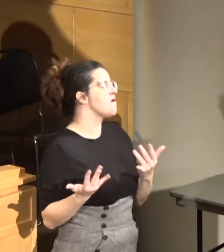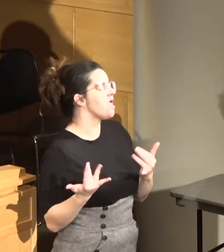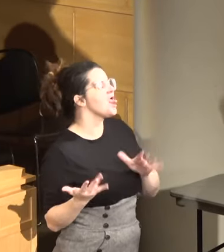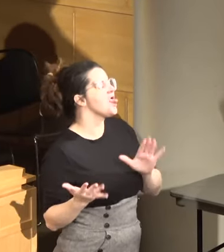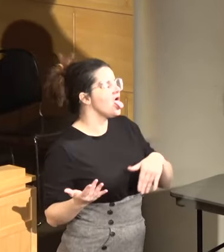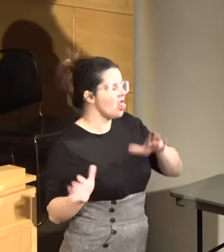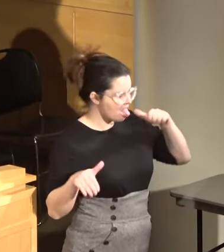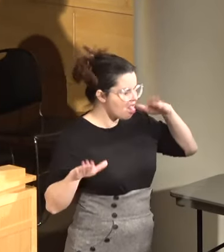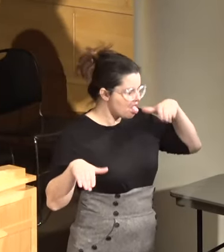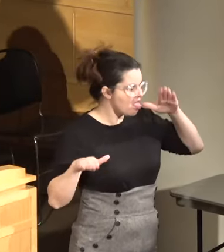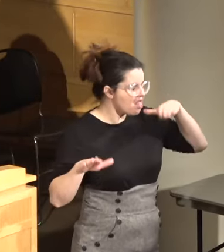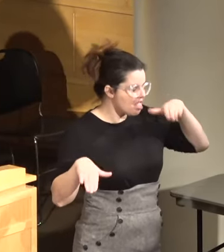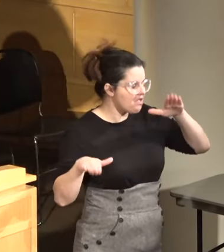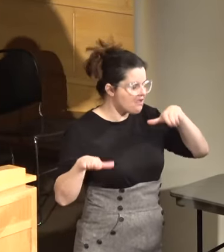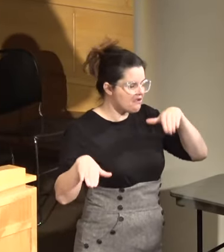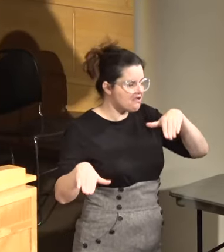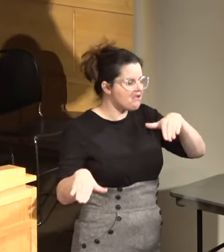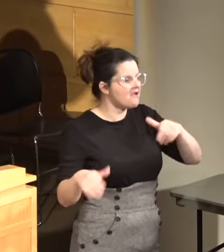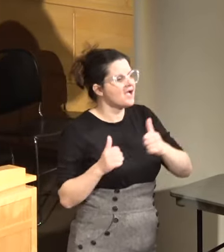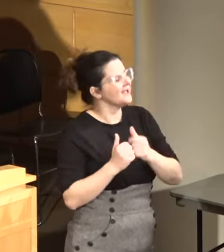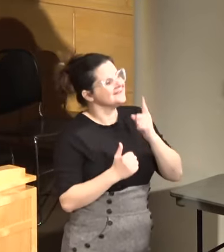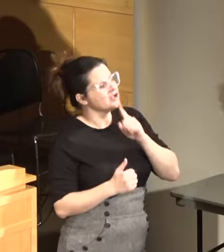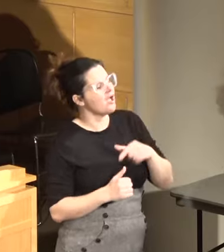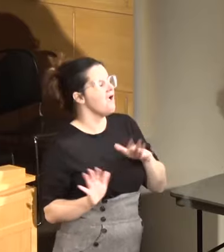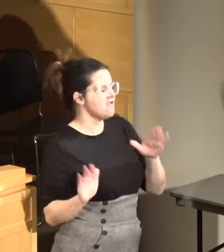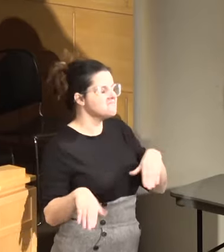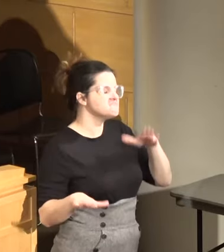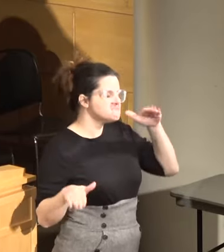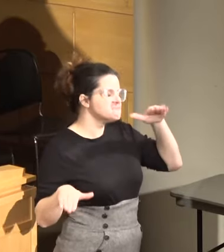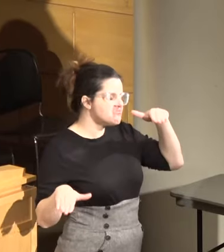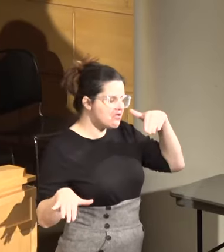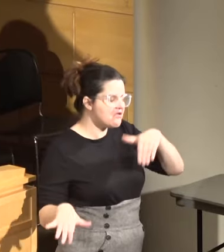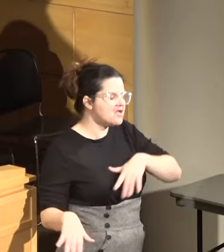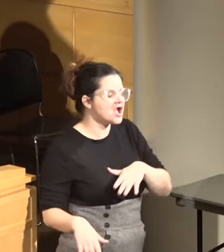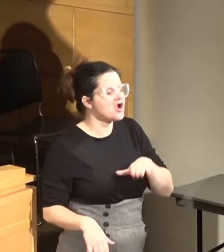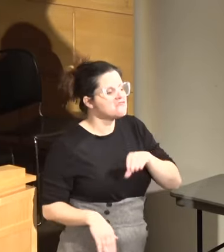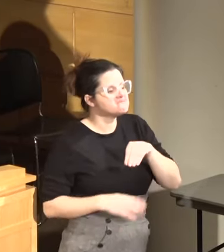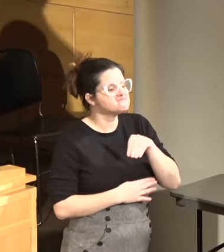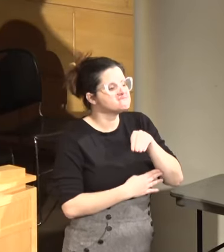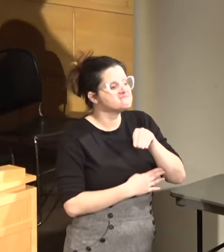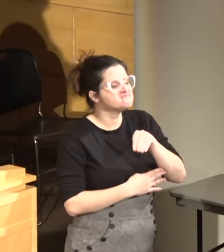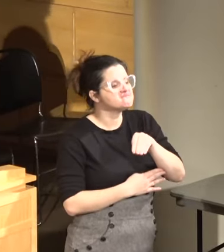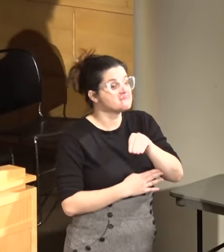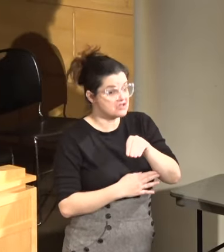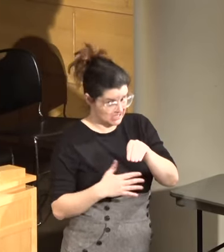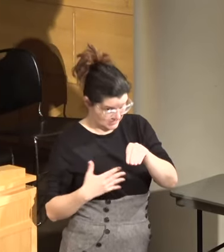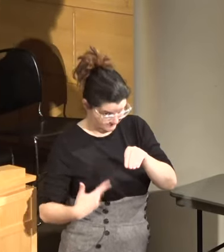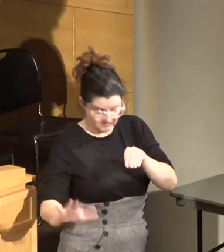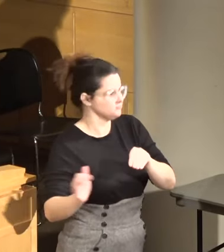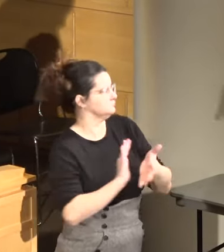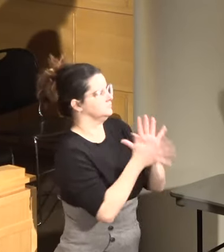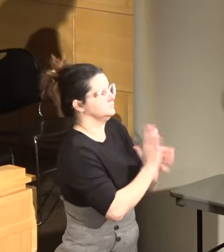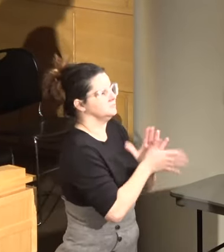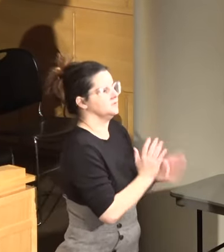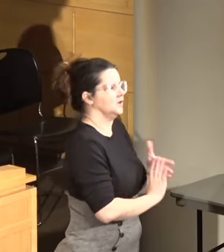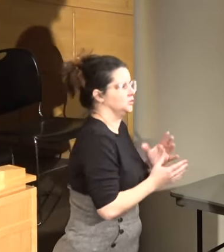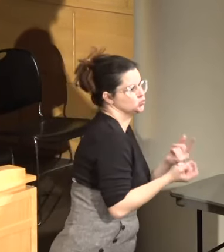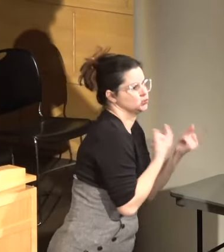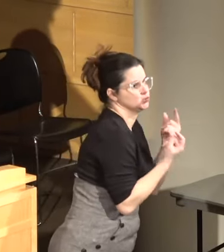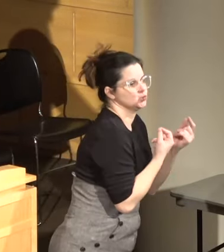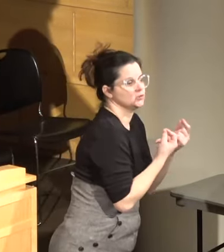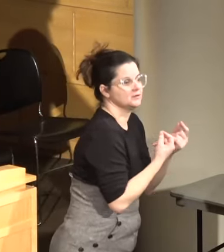everyone's nodding. Like, they can just wait us out long enough. And in one jurisdiction, I've been there for eight years.